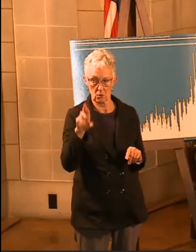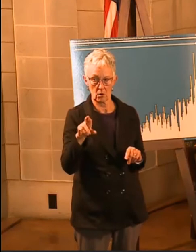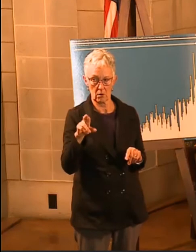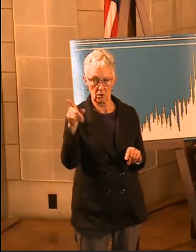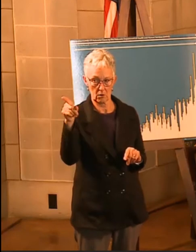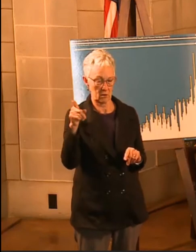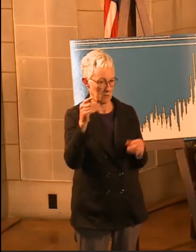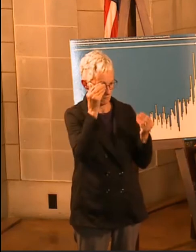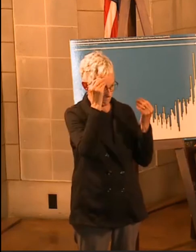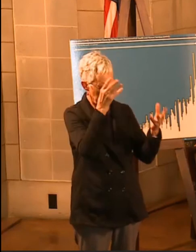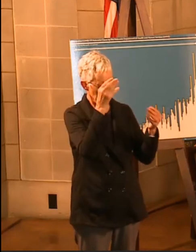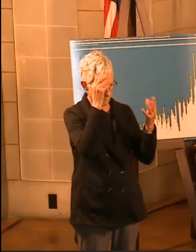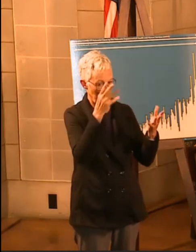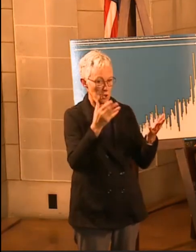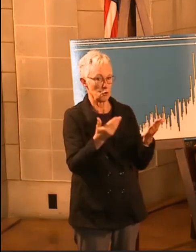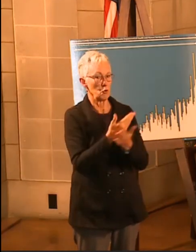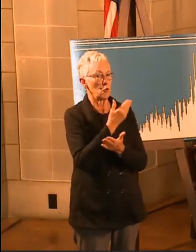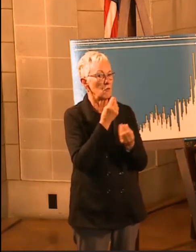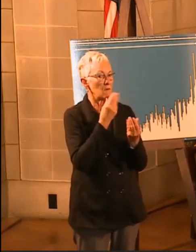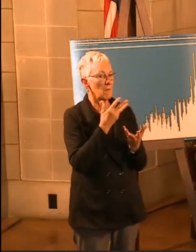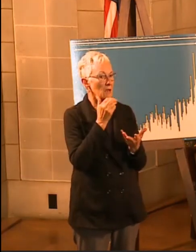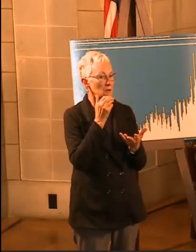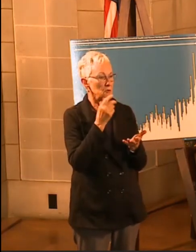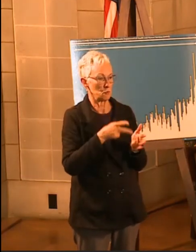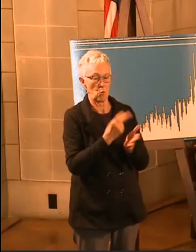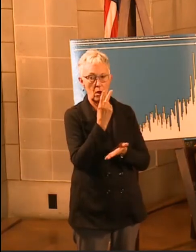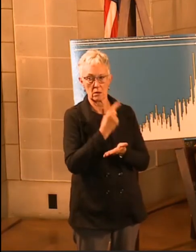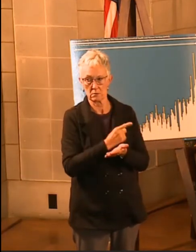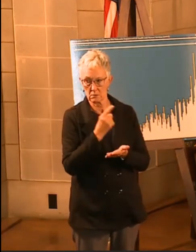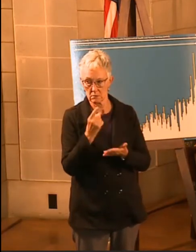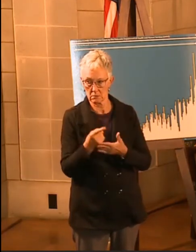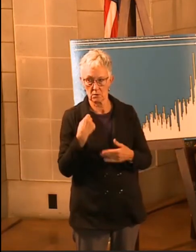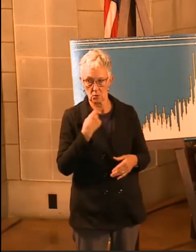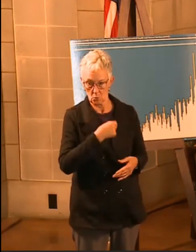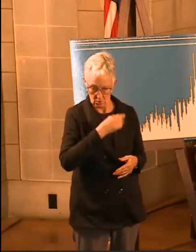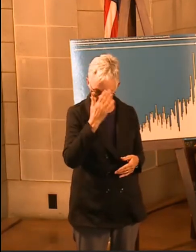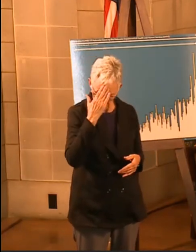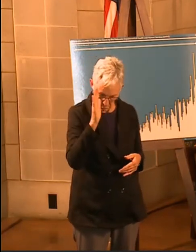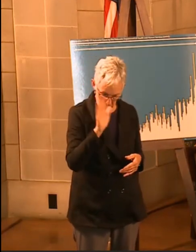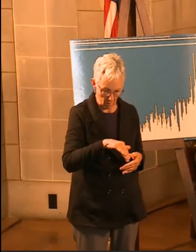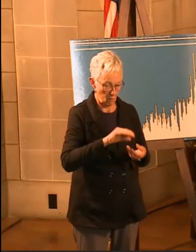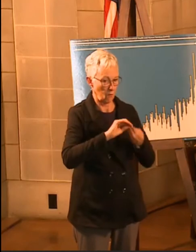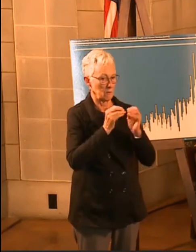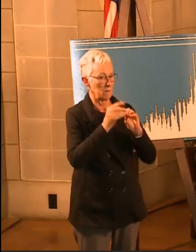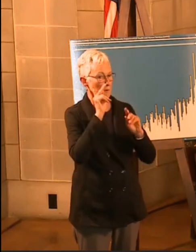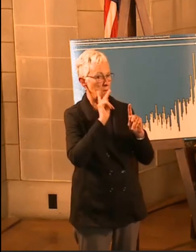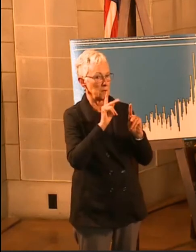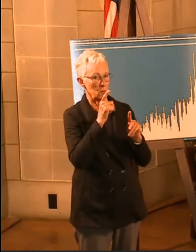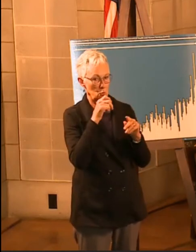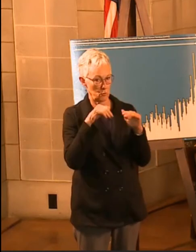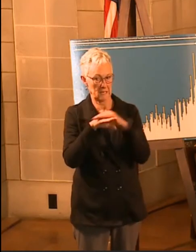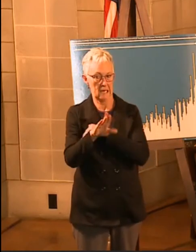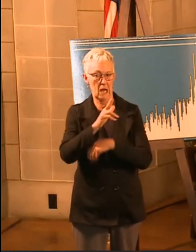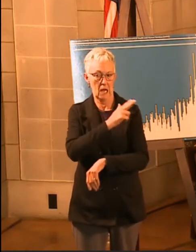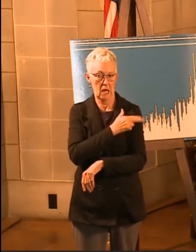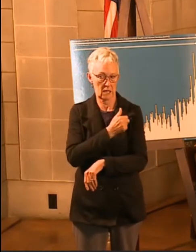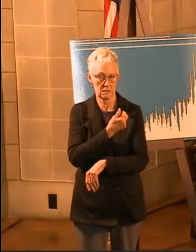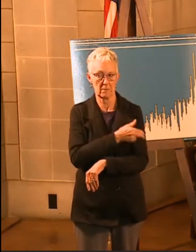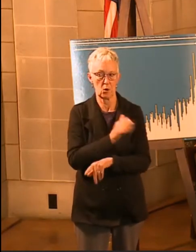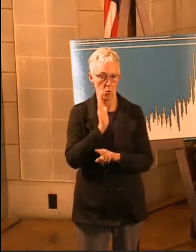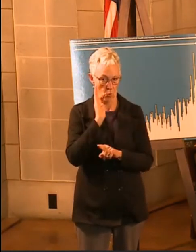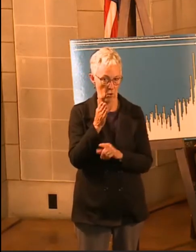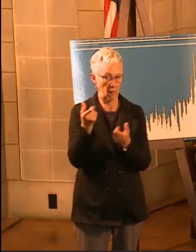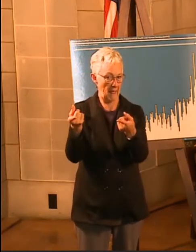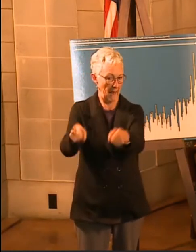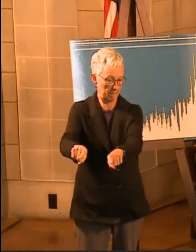or twice-weekly basis that we knew the hospitalizations were going to increase at some point in time, pretty much as he predicted,